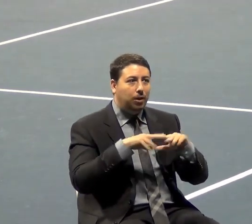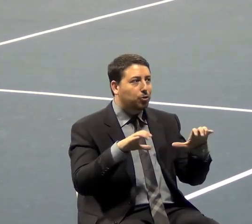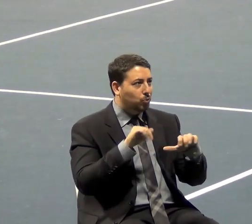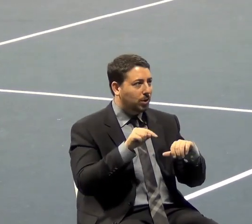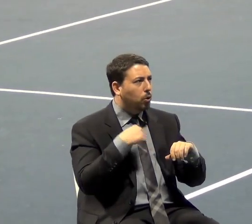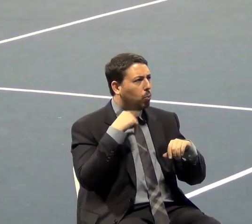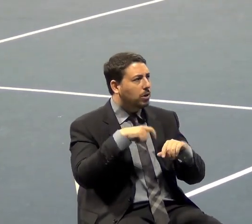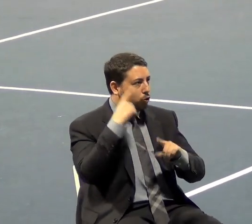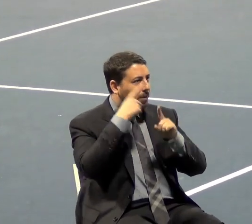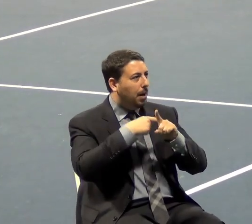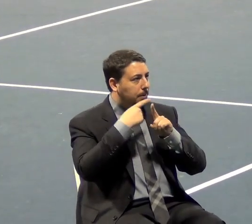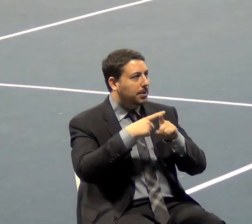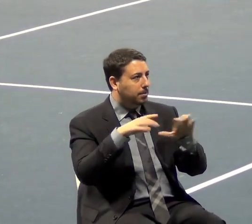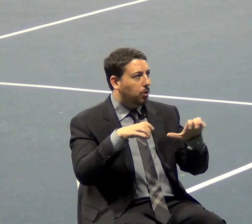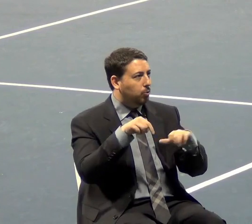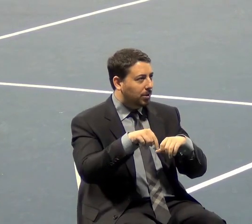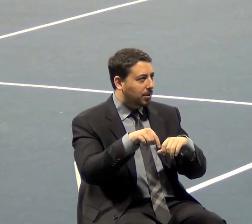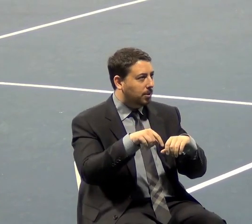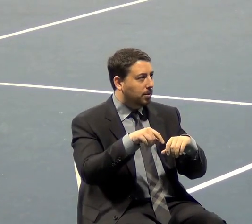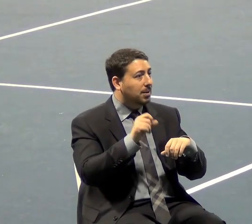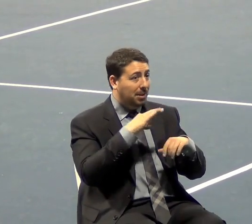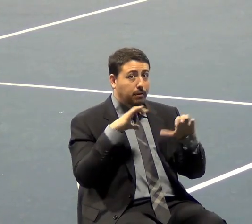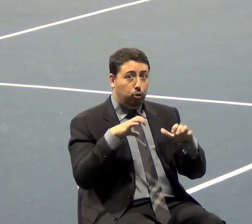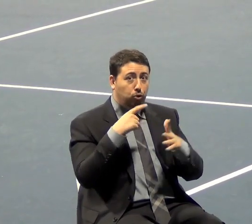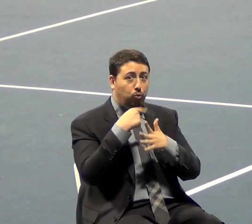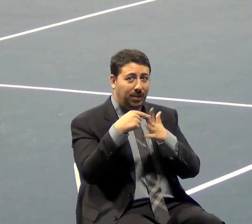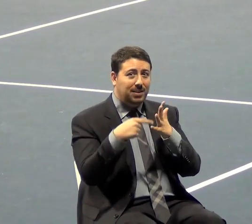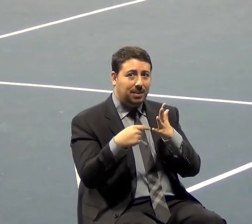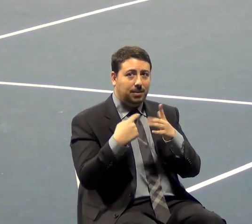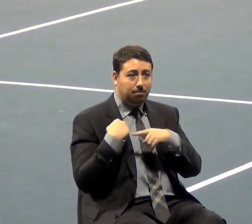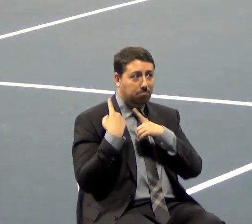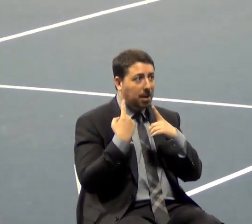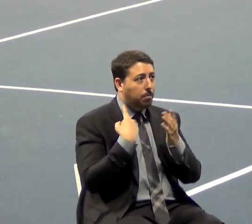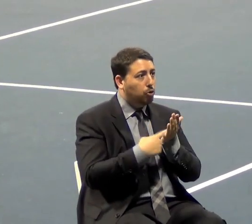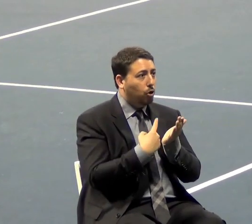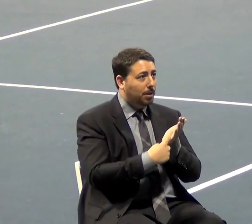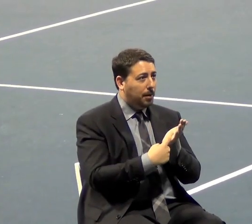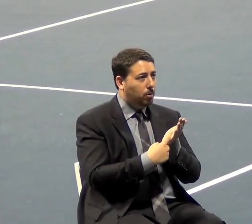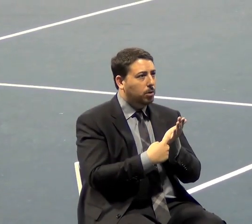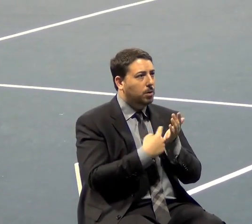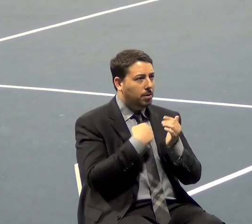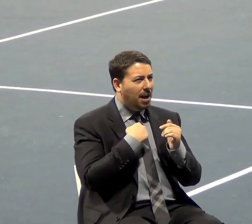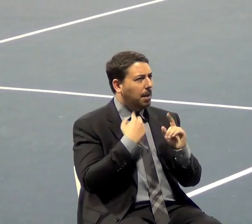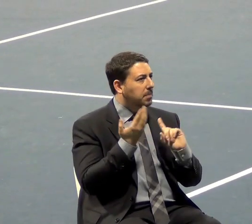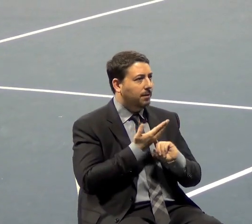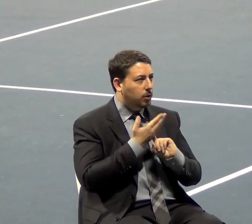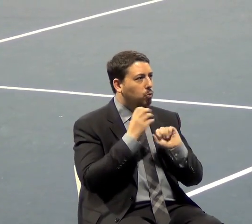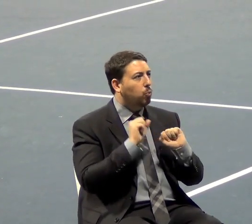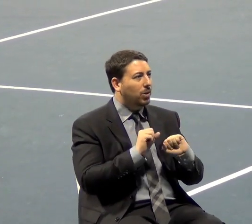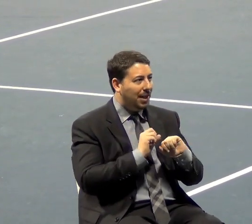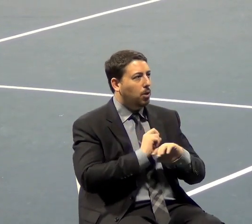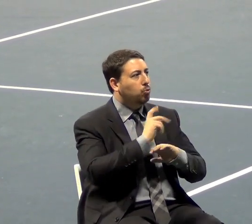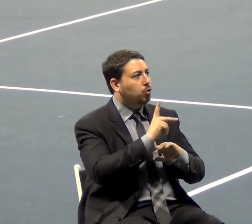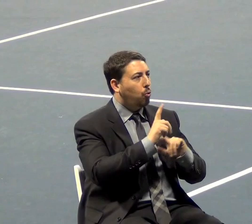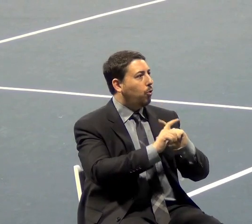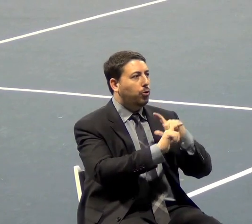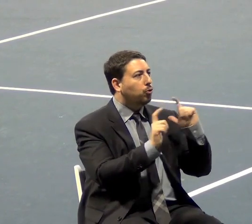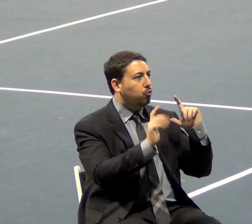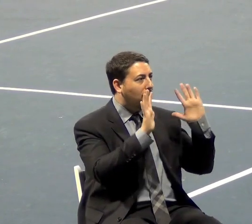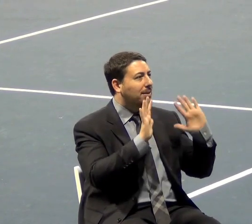And if we do these things I've been talking about, I am convinced that we can restore the greatness of America, restore liberty to the